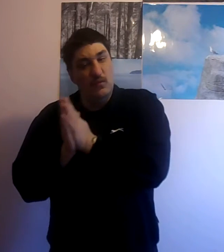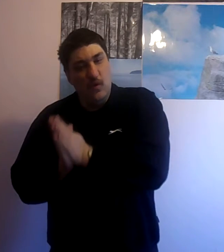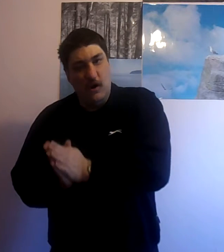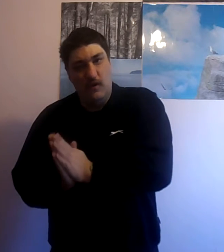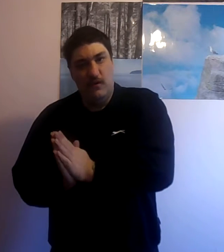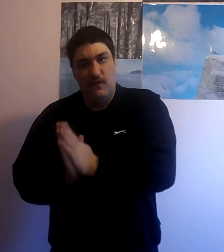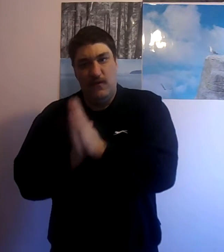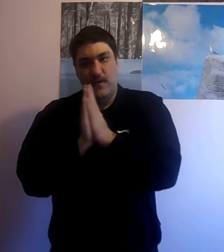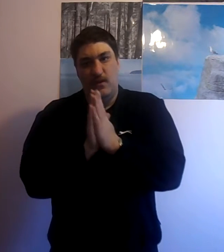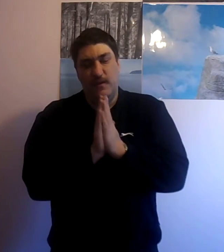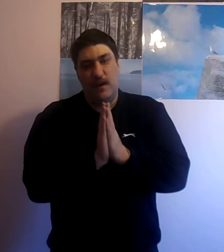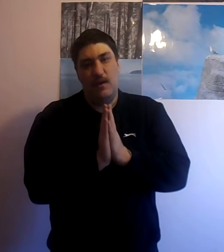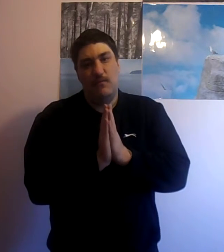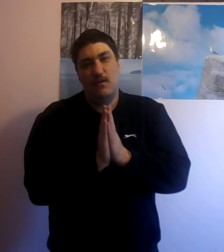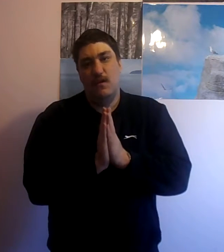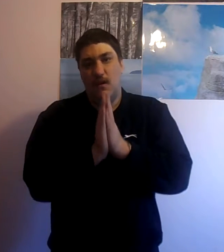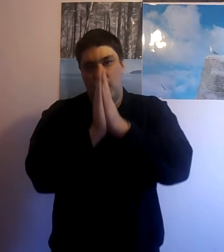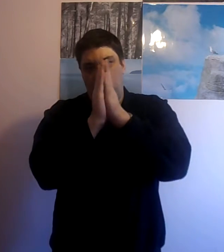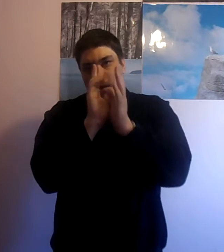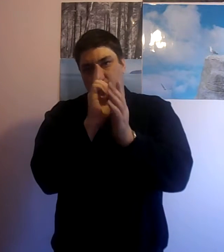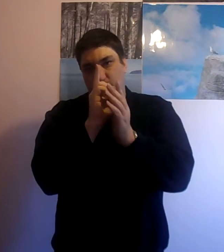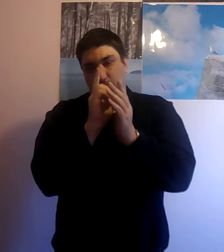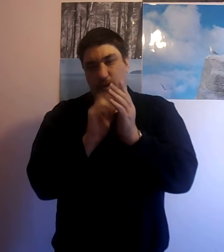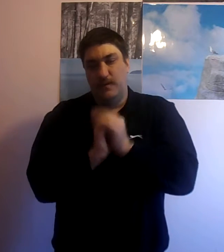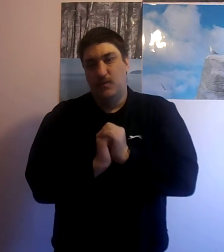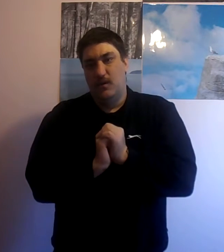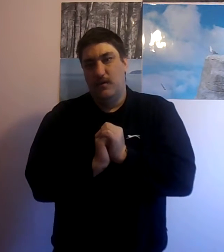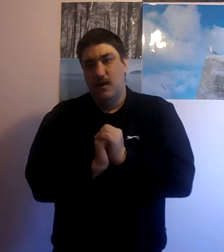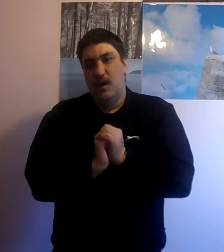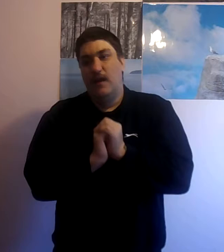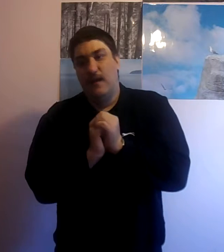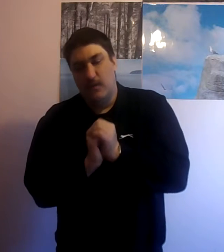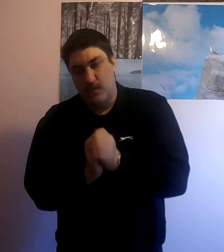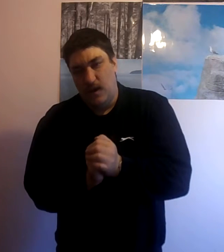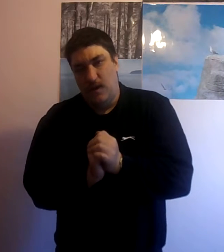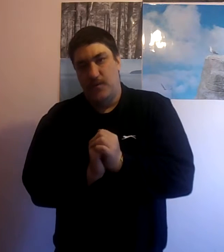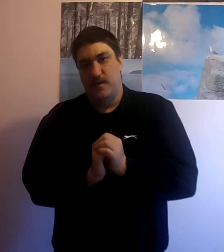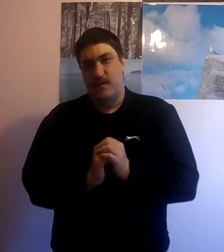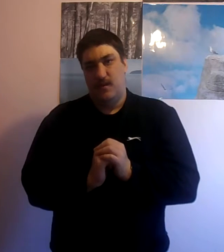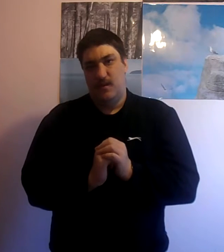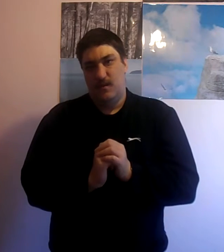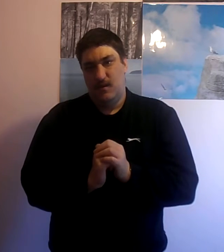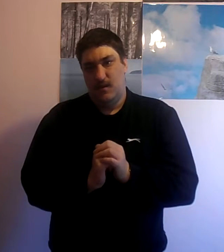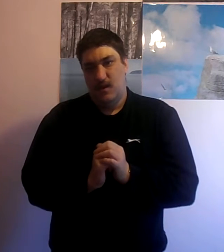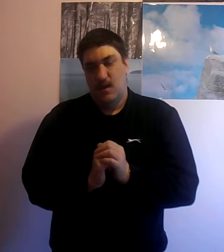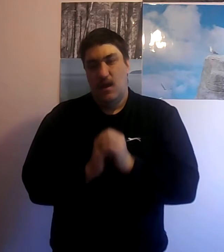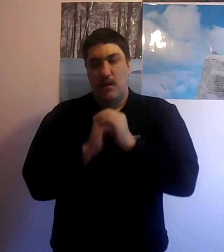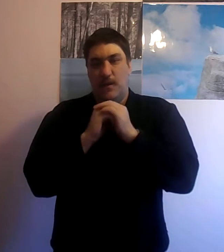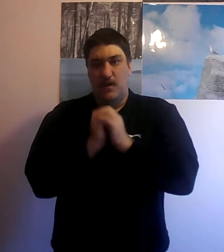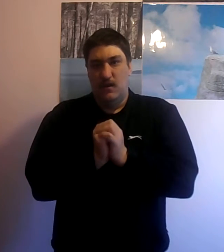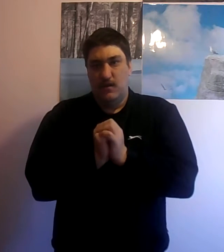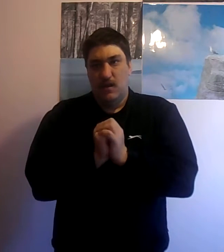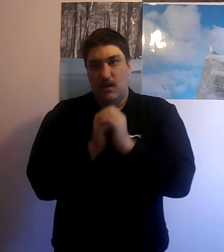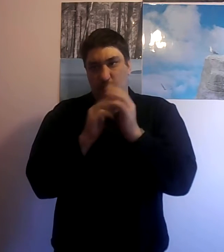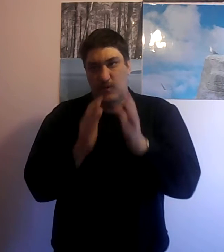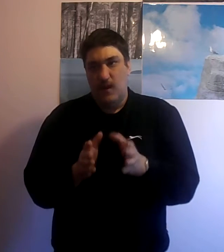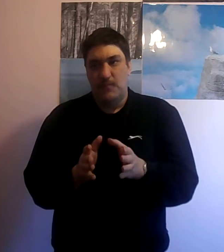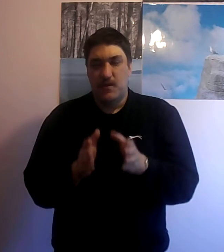one of the Zelda games but I've only ever completed one and that was Twilight Princess because on Twilight Princess